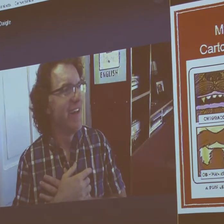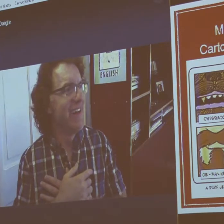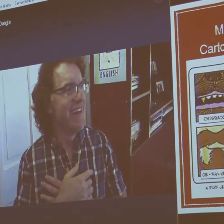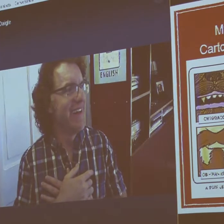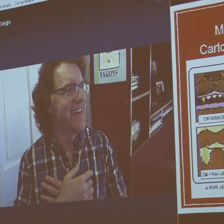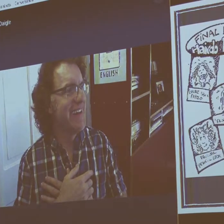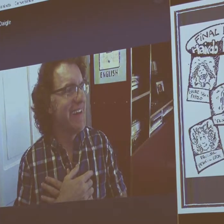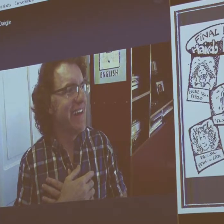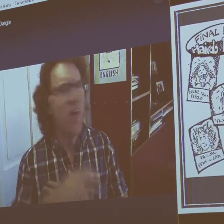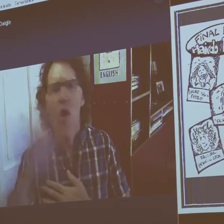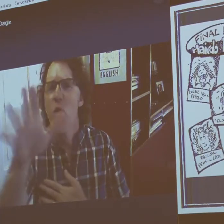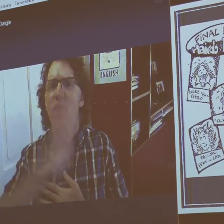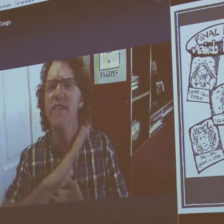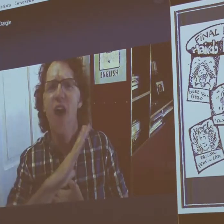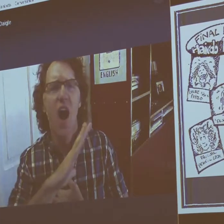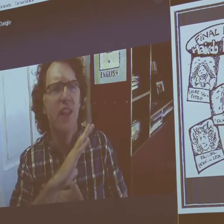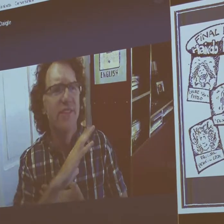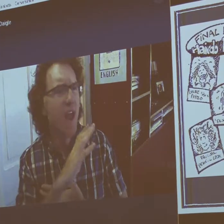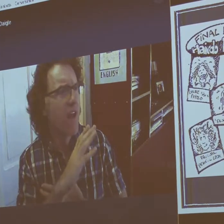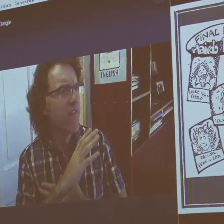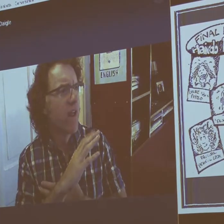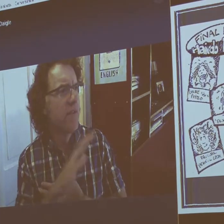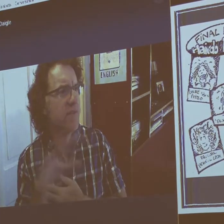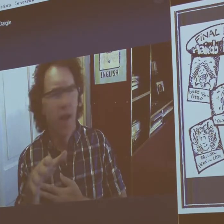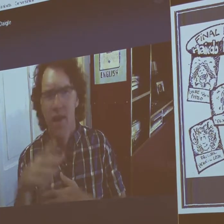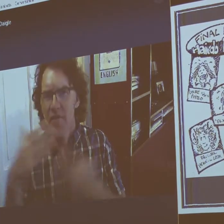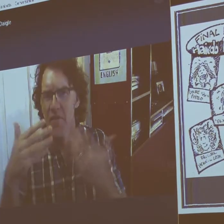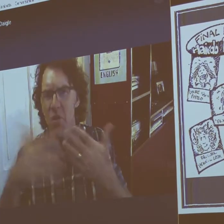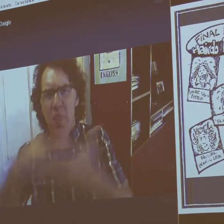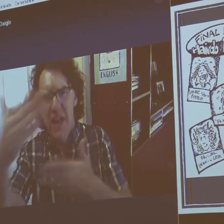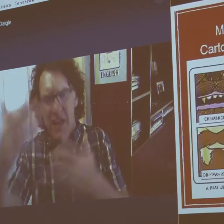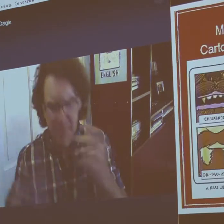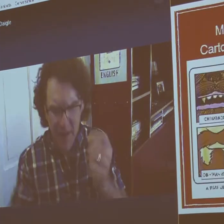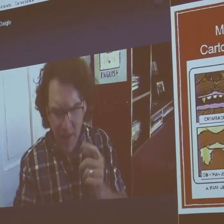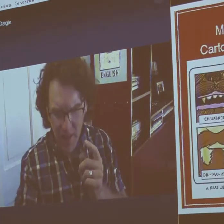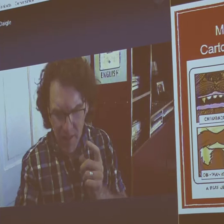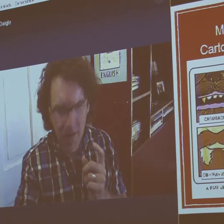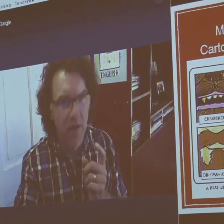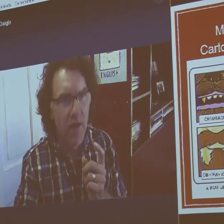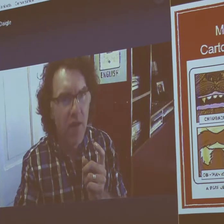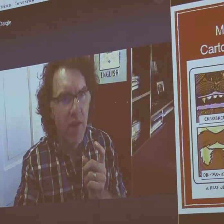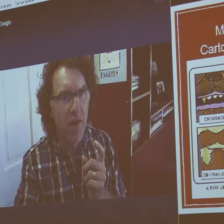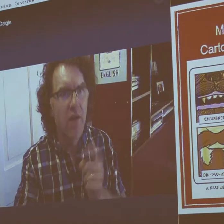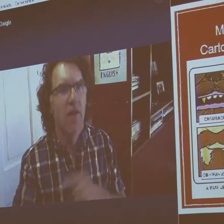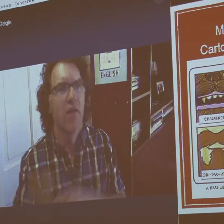I said we were going to the next panel. Oh, you can go to the next panel if you like, Sant. That's fine.